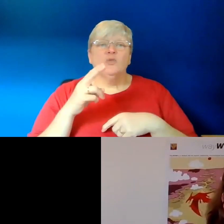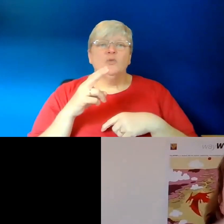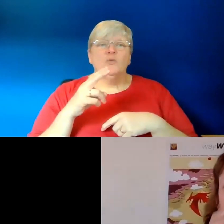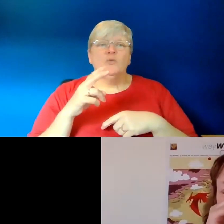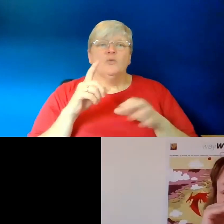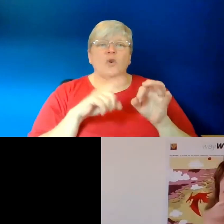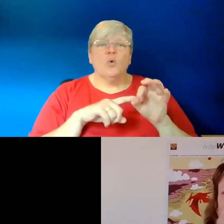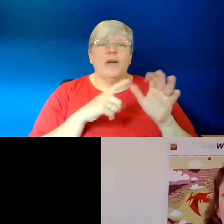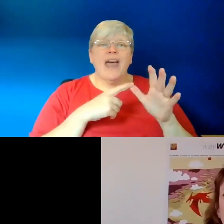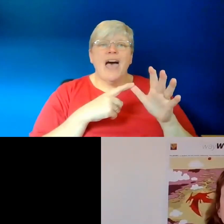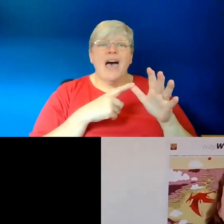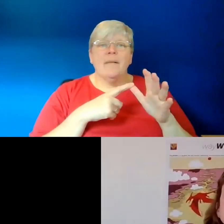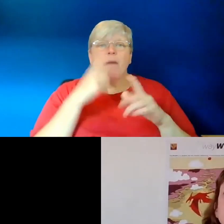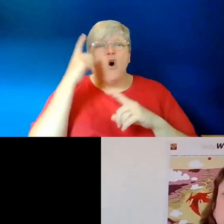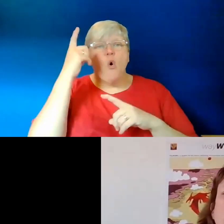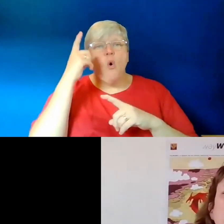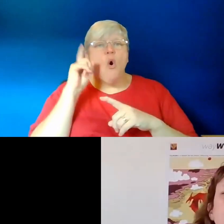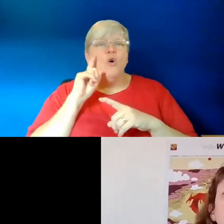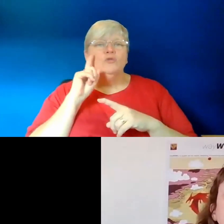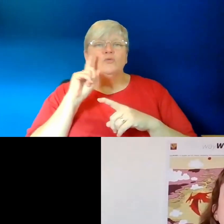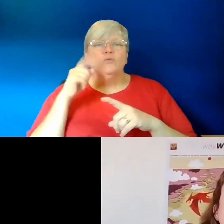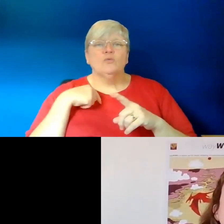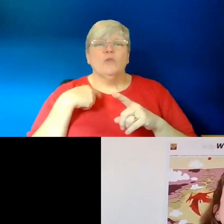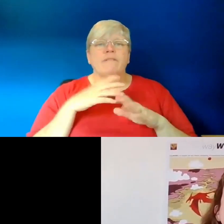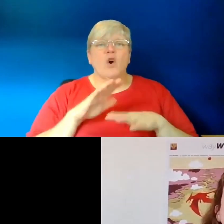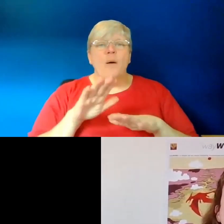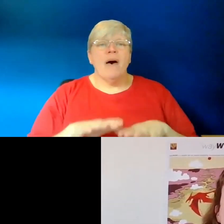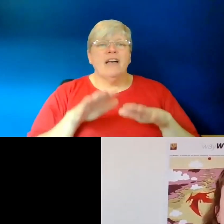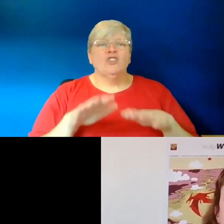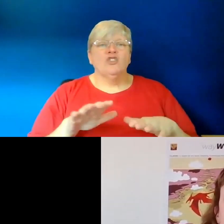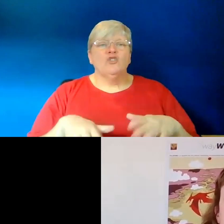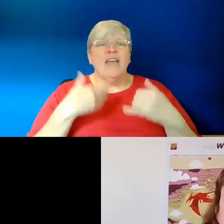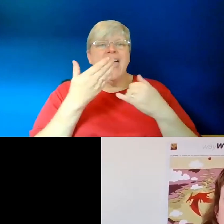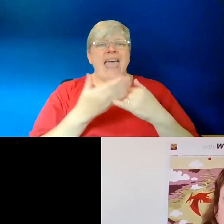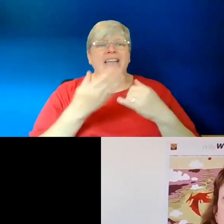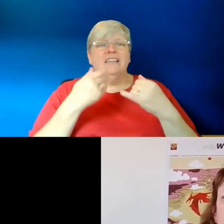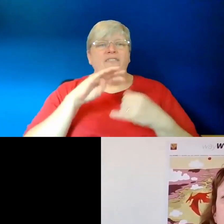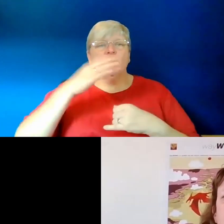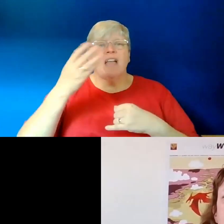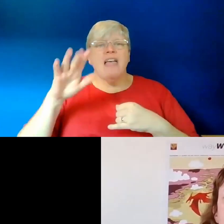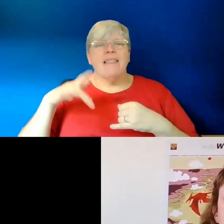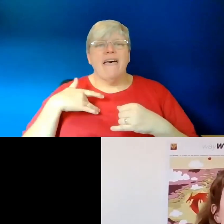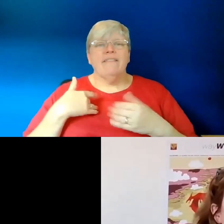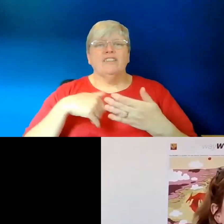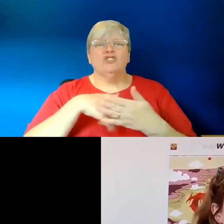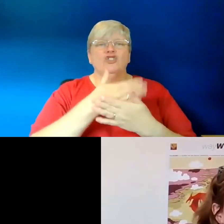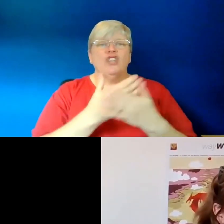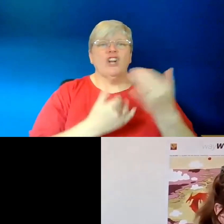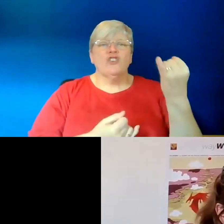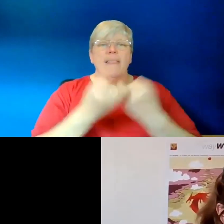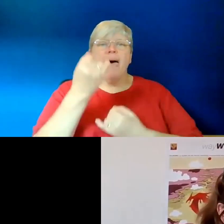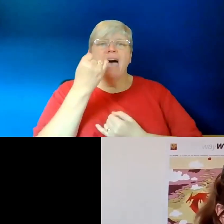Am, the goddess of compassion, at the end of her ninth life, having shared the last singing layer of flesh.